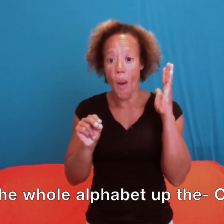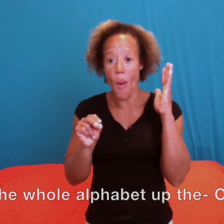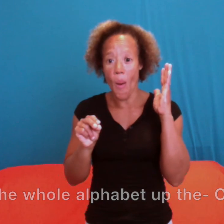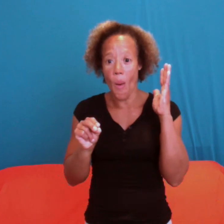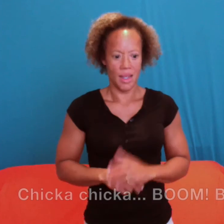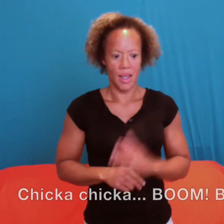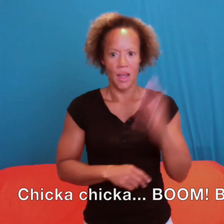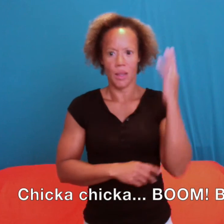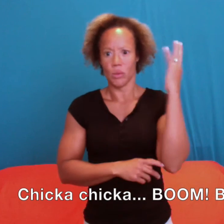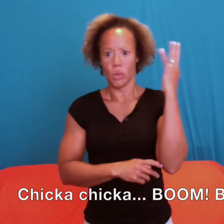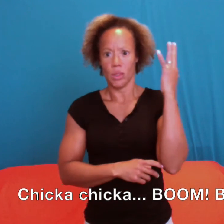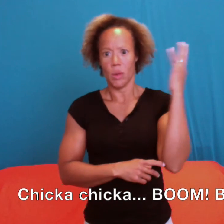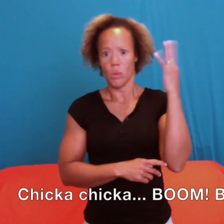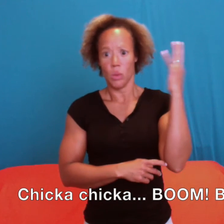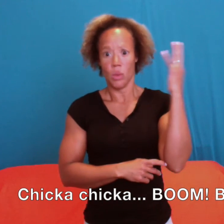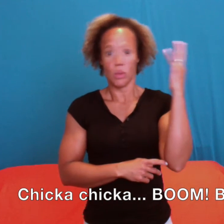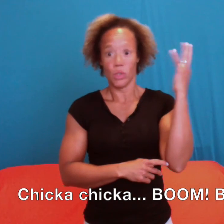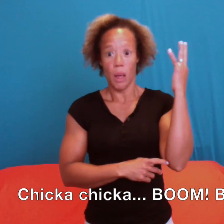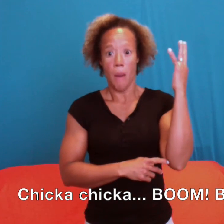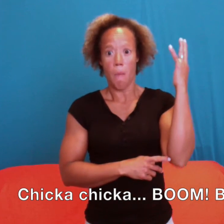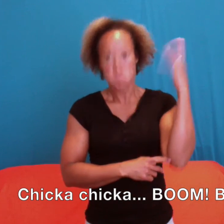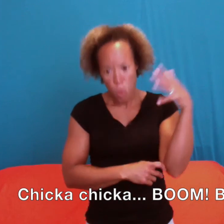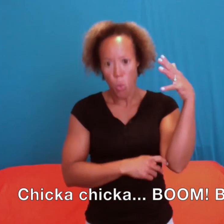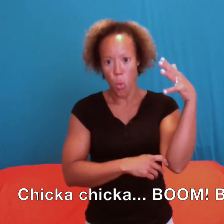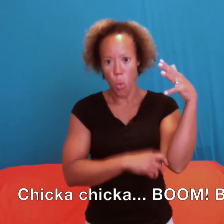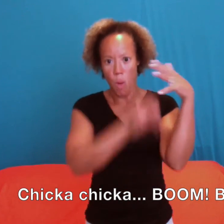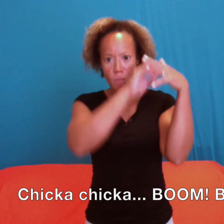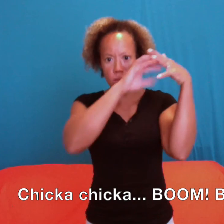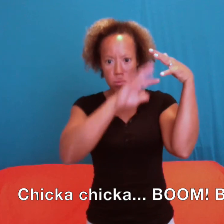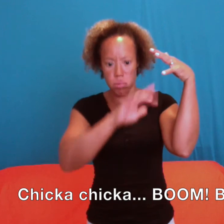no! Chicka Chicka Boom Boom!